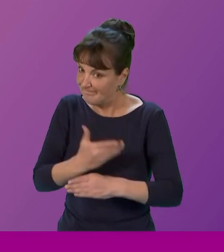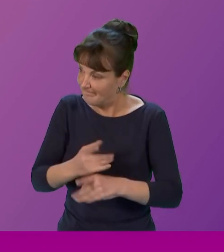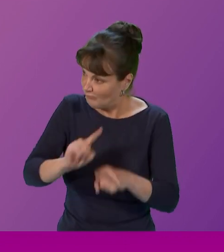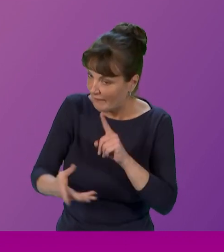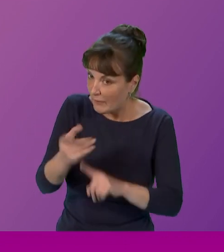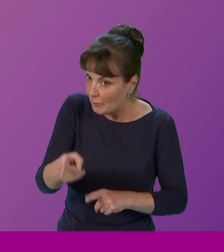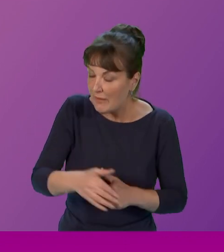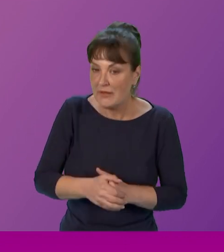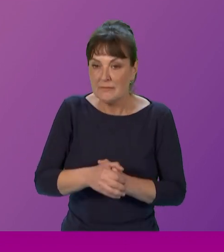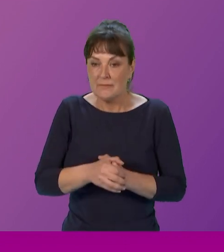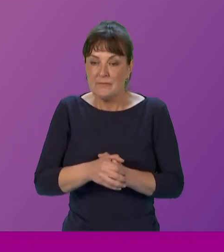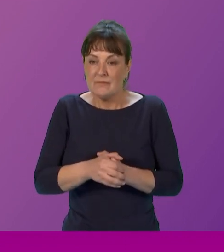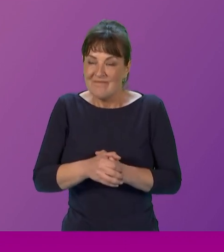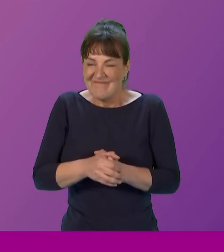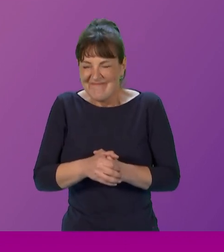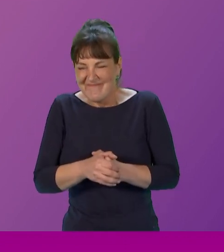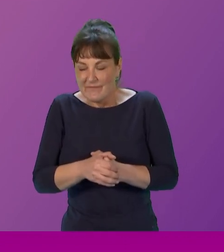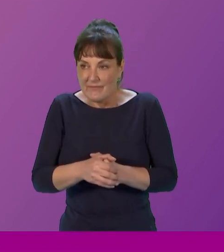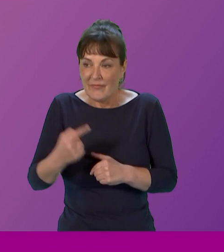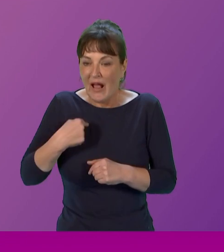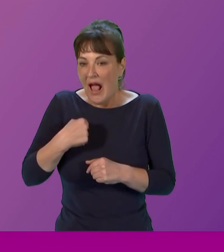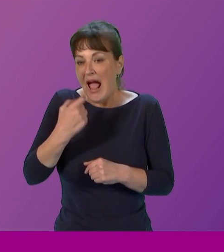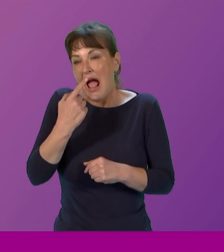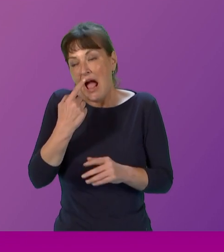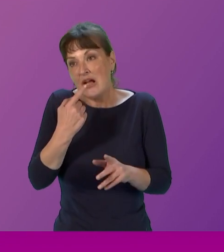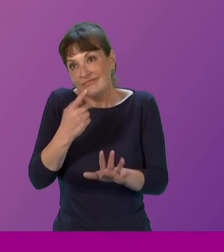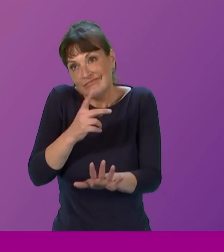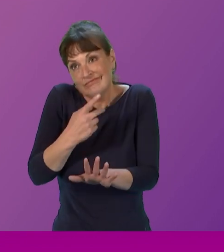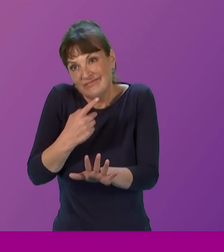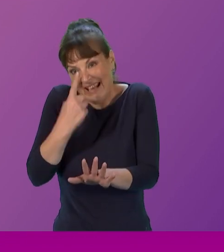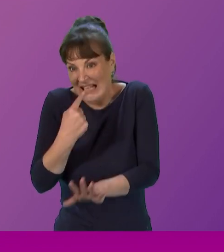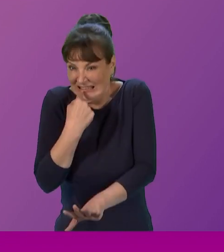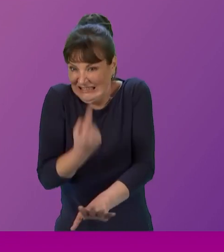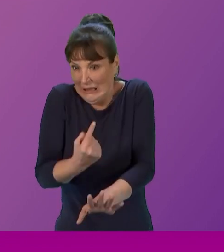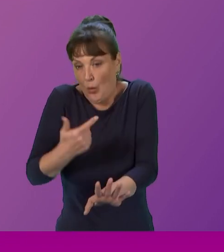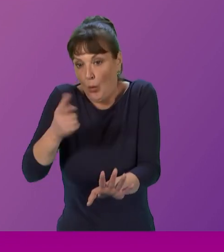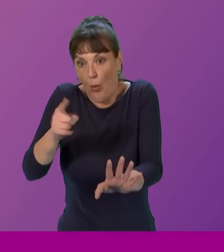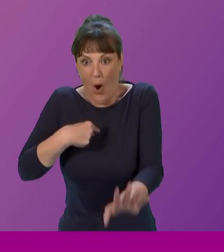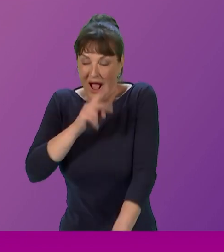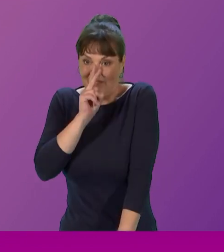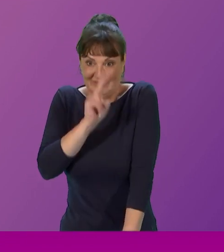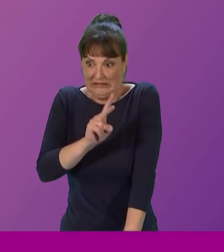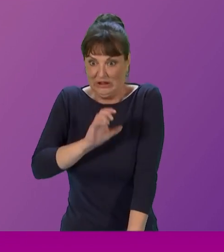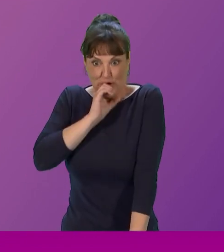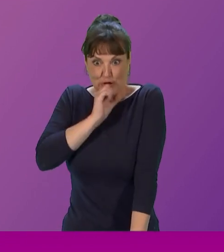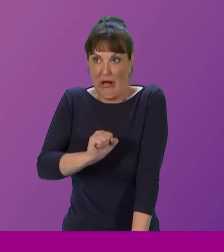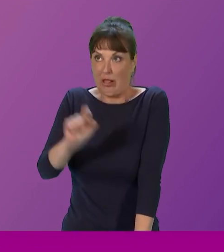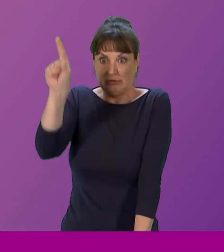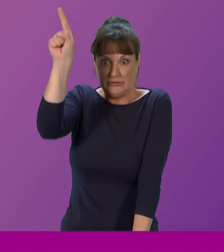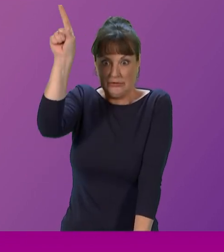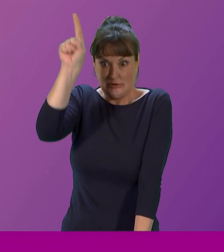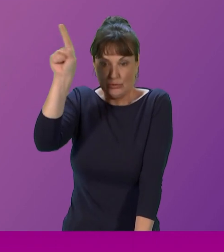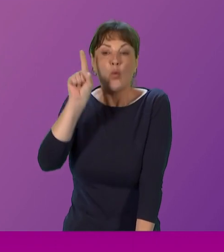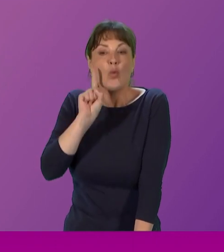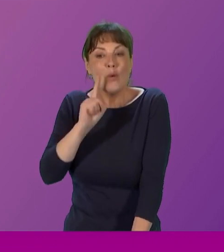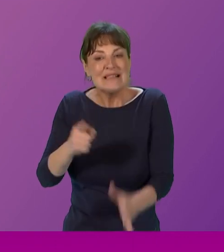can, I can speak for what I've seen, uh, in, in Shetland, like Shetland's Women's Aid. Uh, and actually, can I give them a